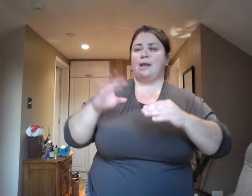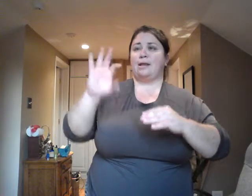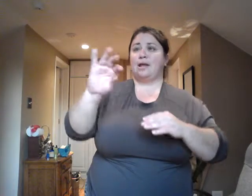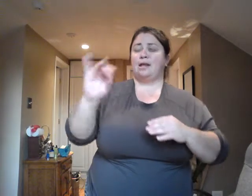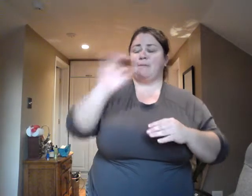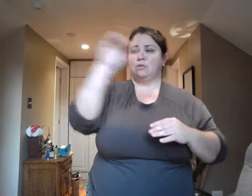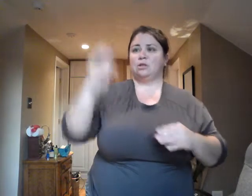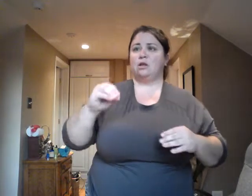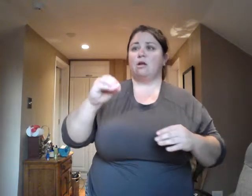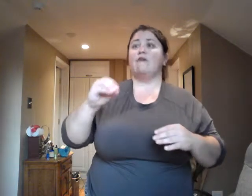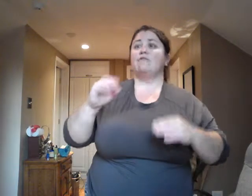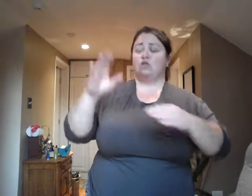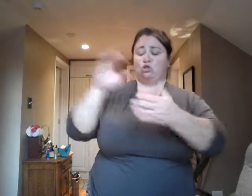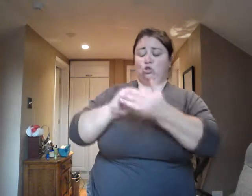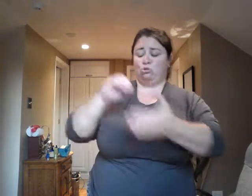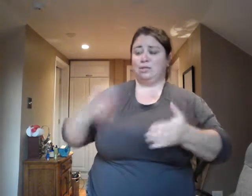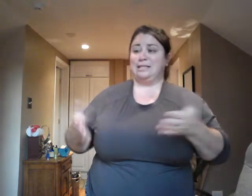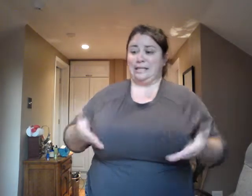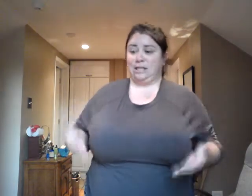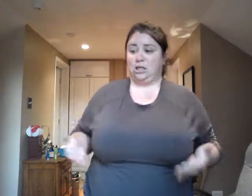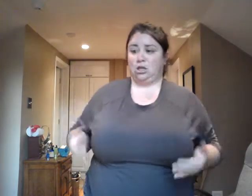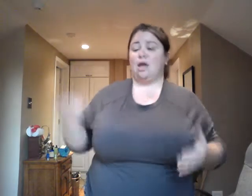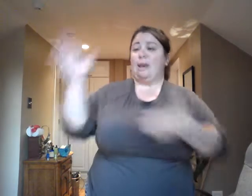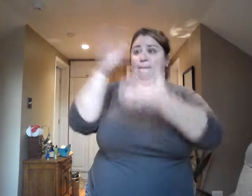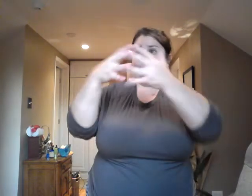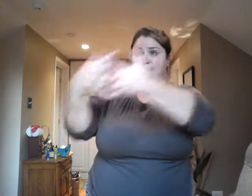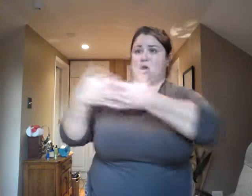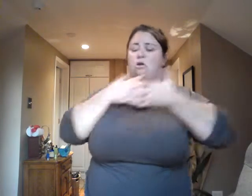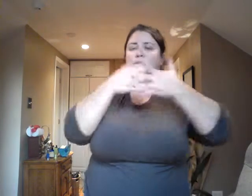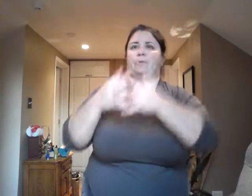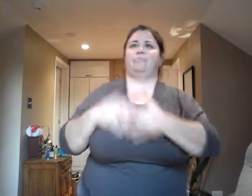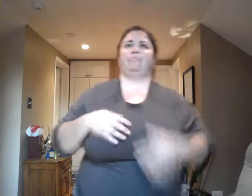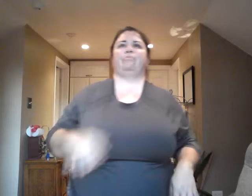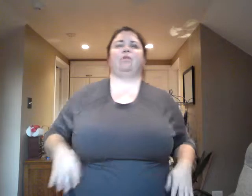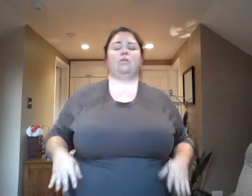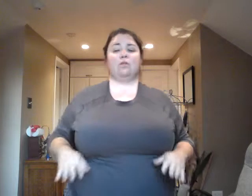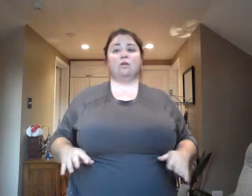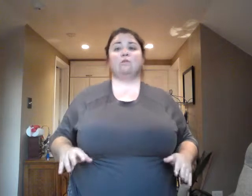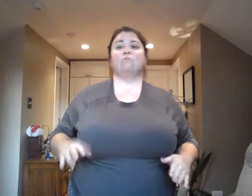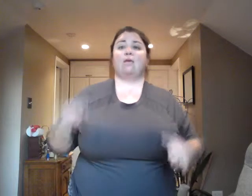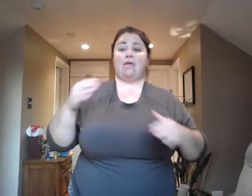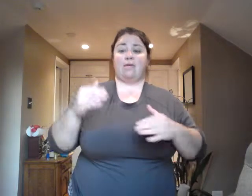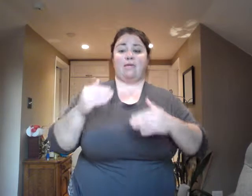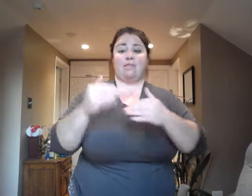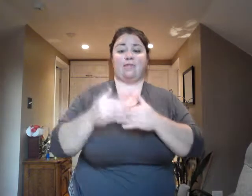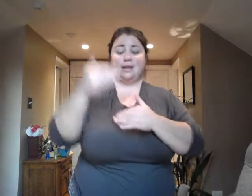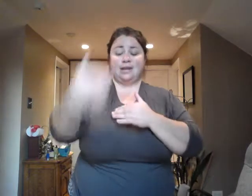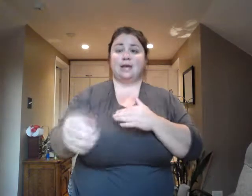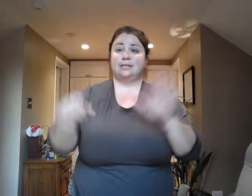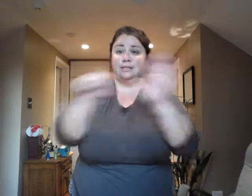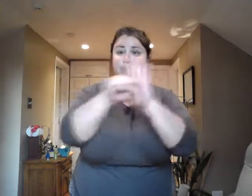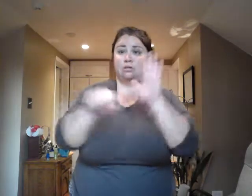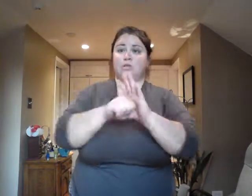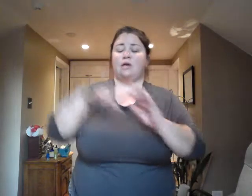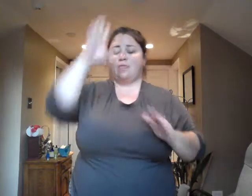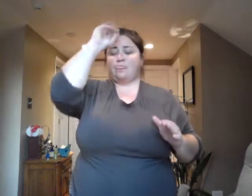Well, the next term, that student pulled a 4.0 grade point average. The only thing that had changed